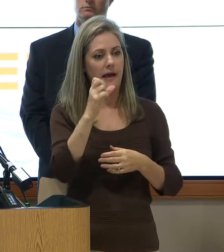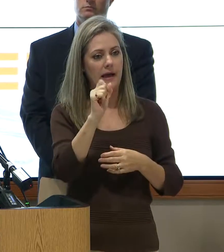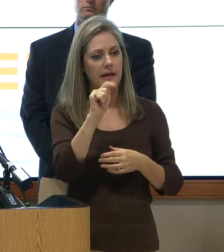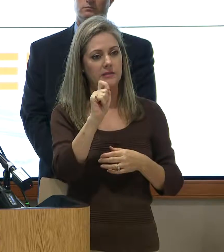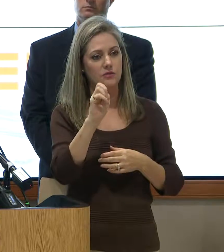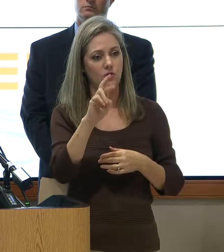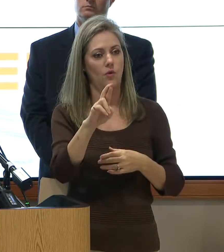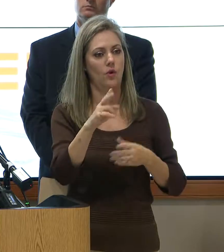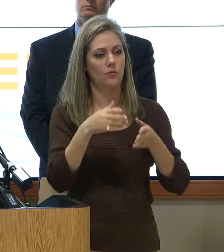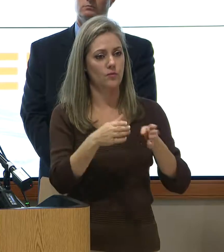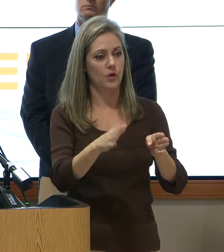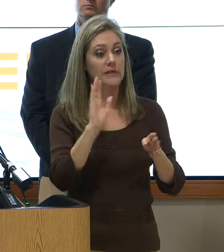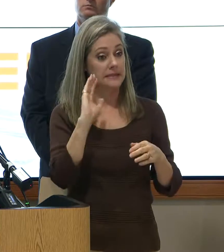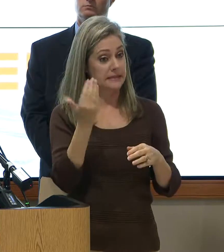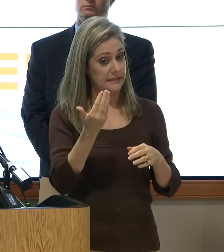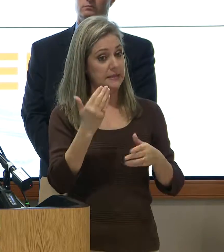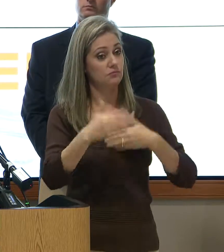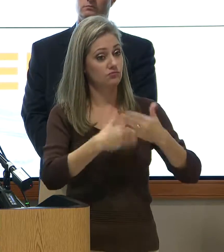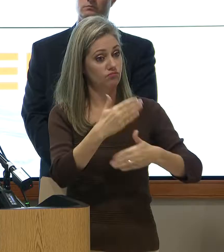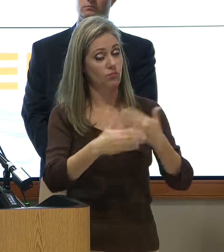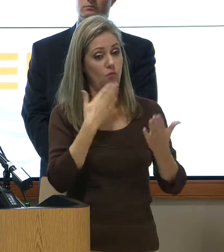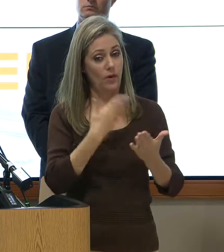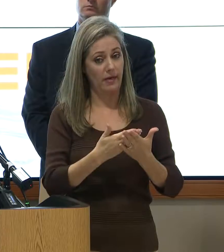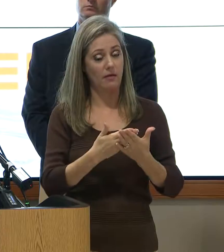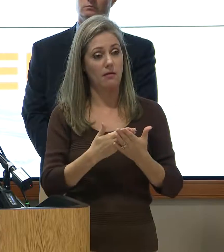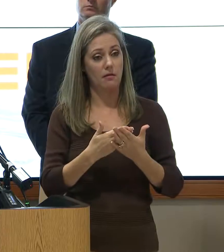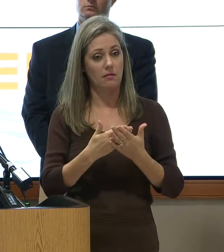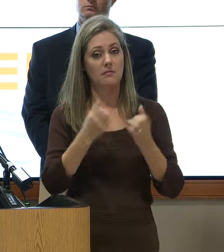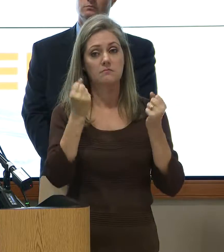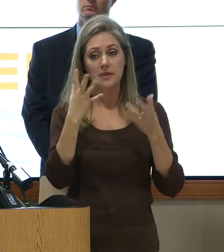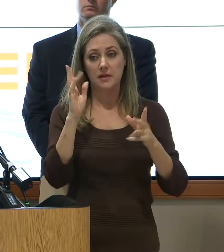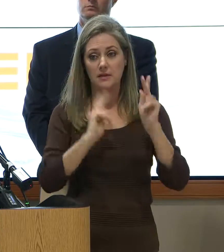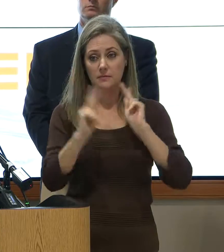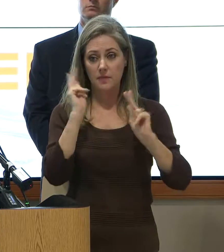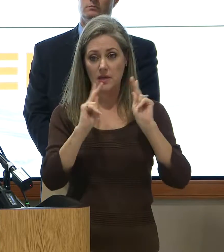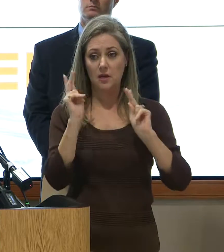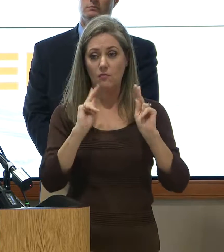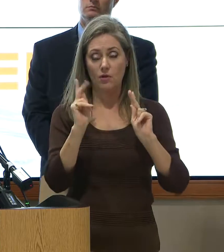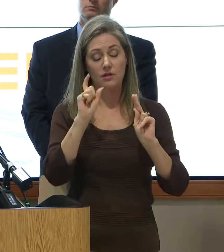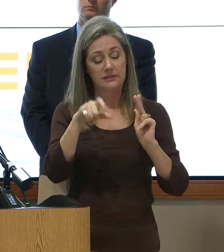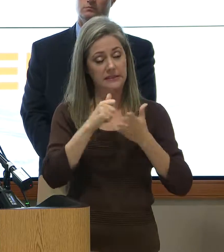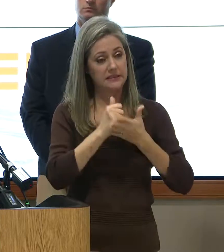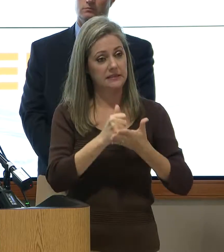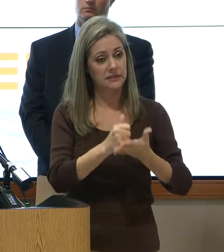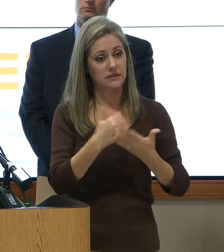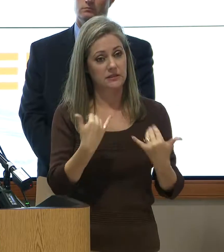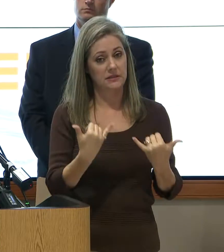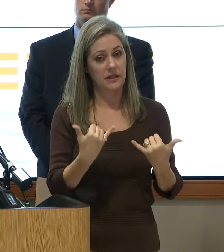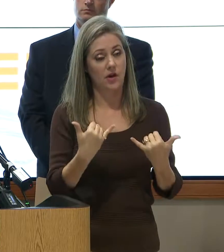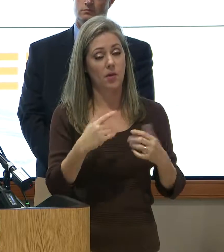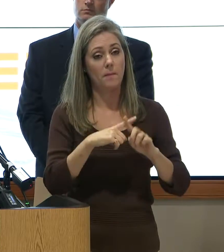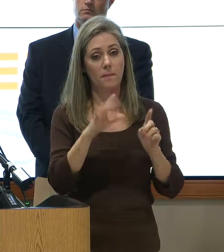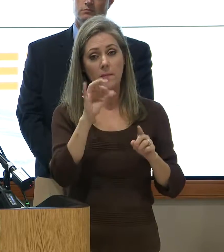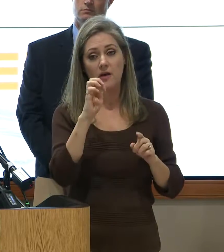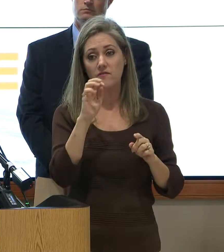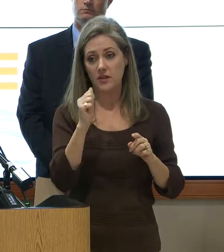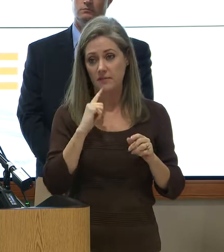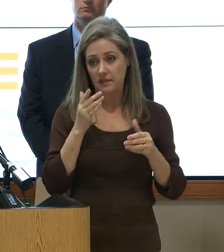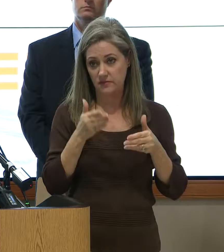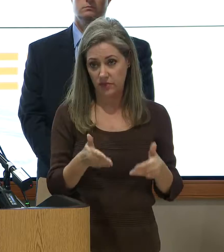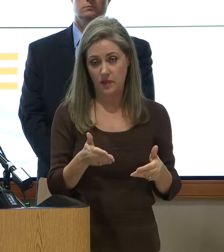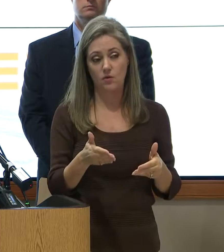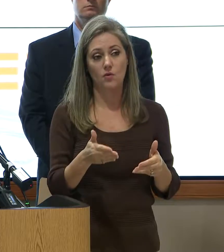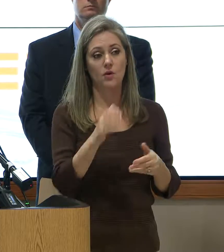Seem to be functioning well. Massive numbers of people need assistance. But FEMA's on site.